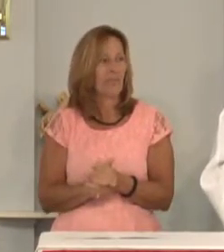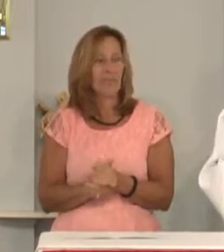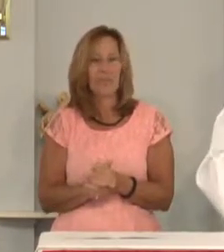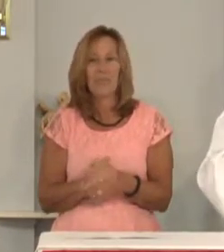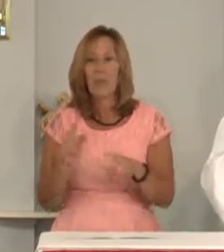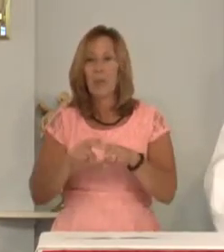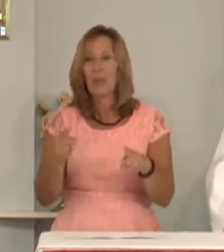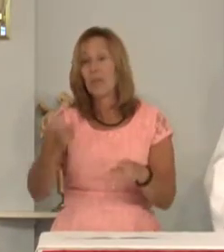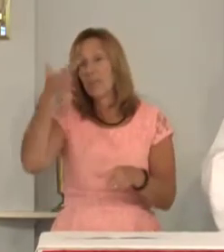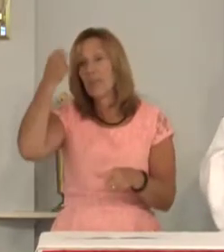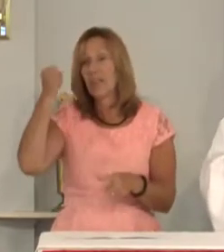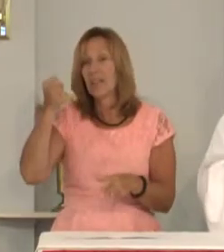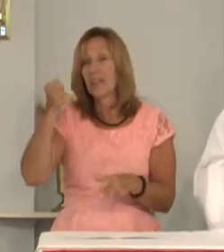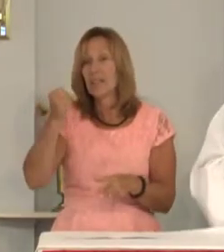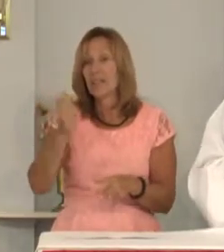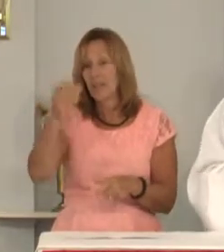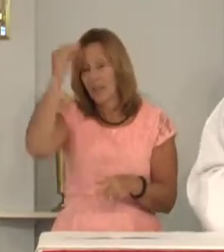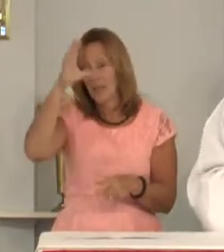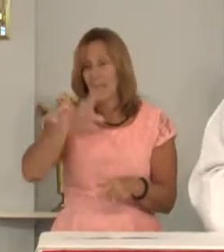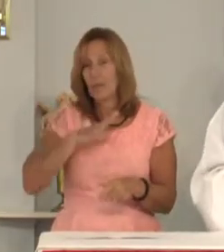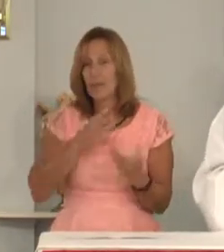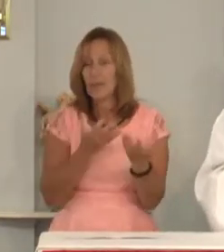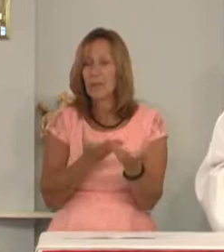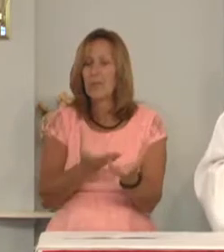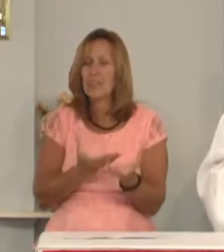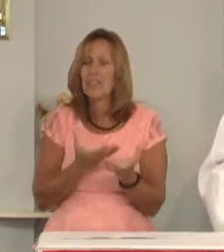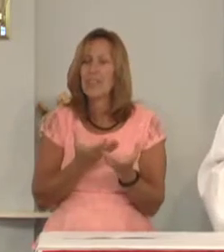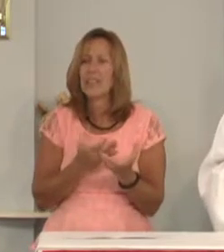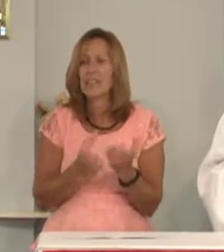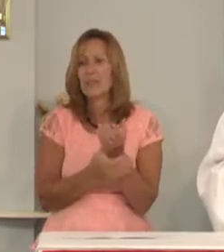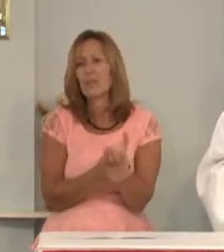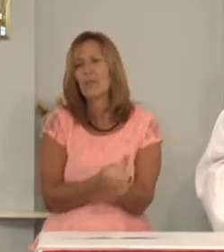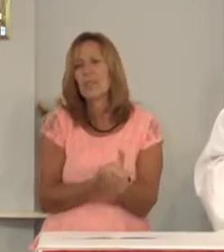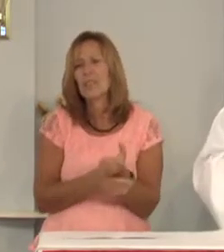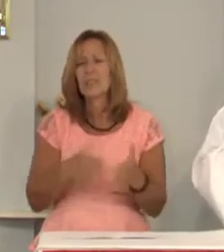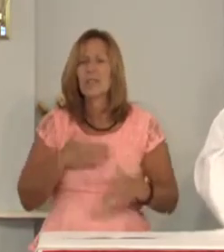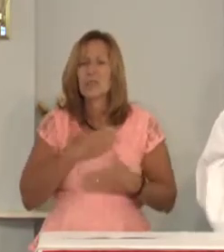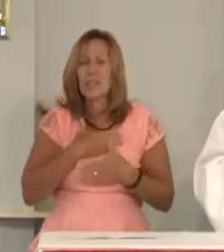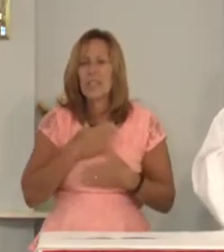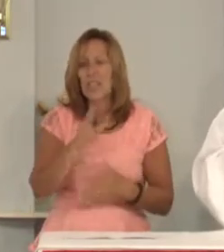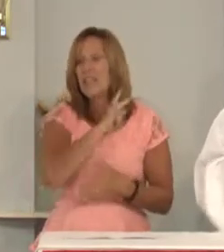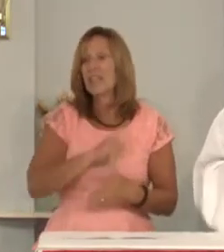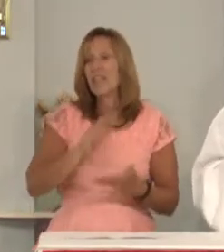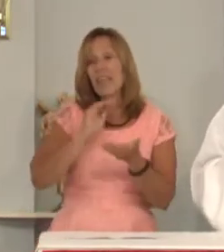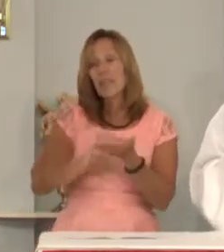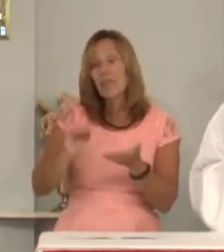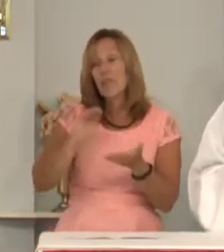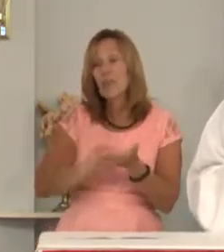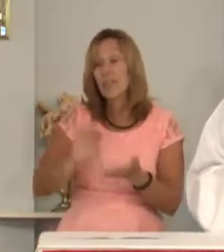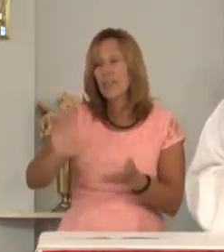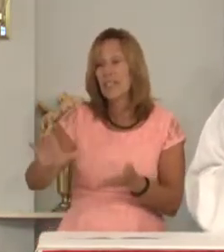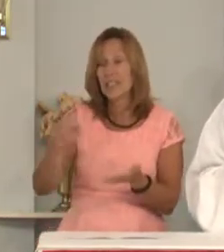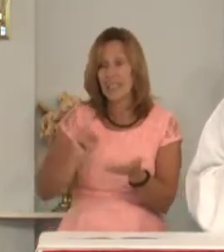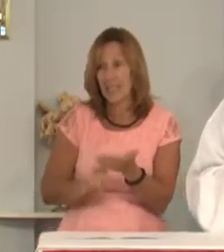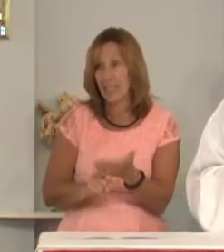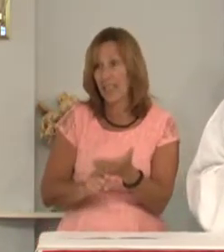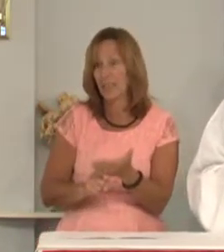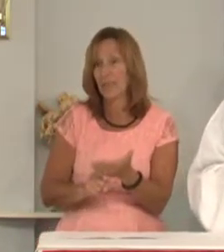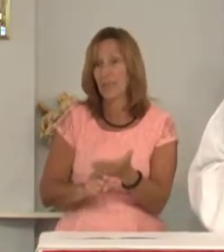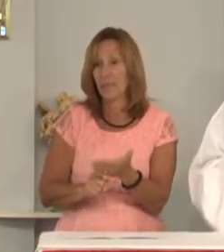But because the man pleads with him the king forgives his debt.